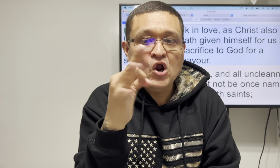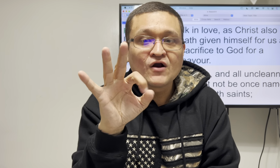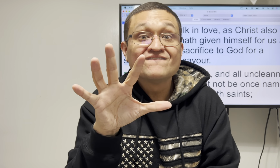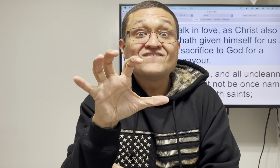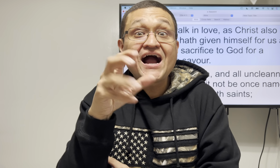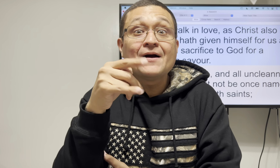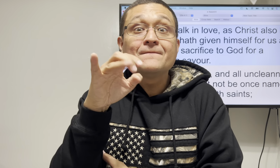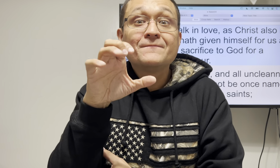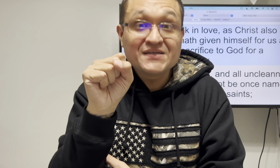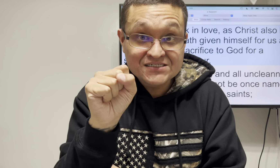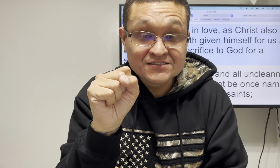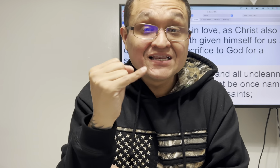not to lose not even one